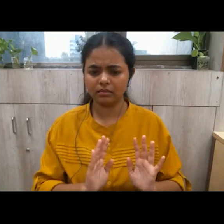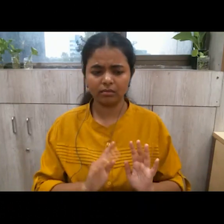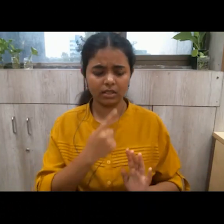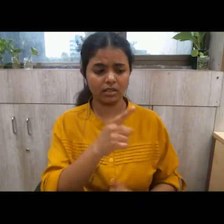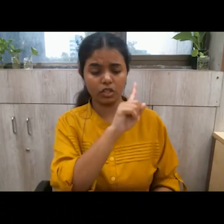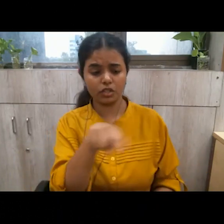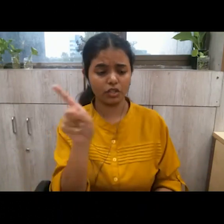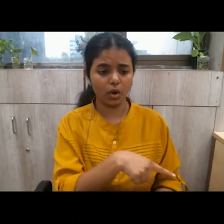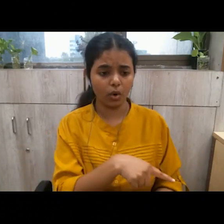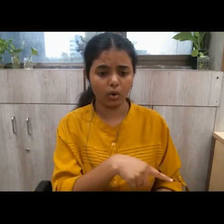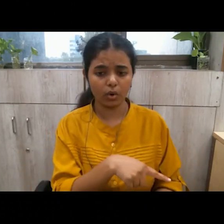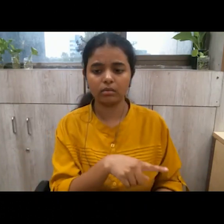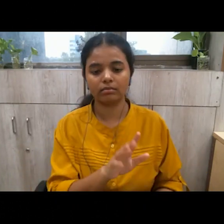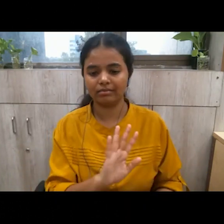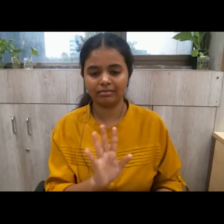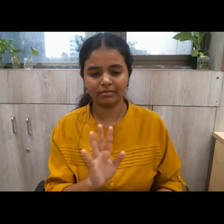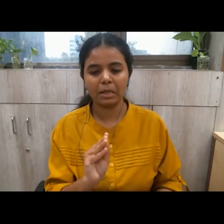by not saying you are wrong